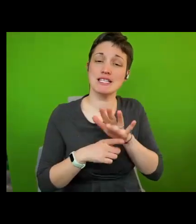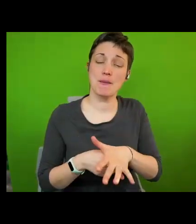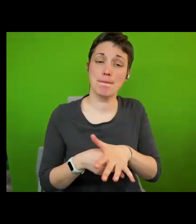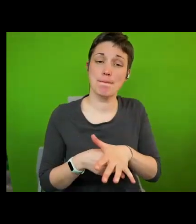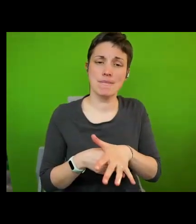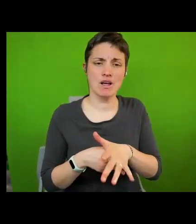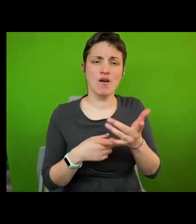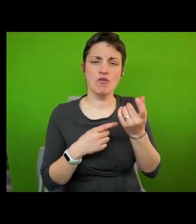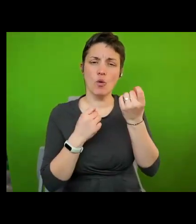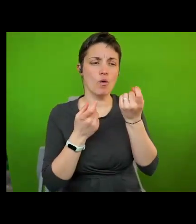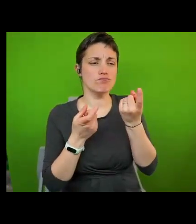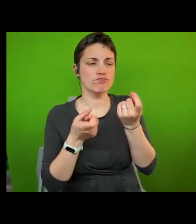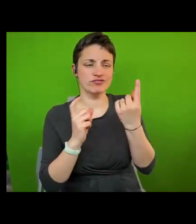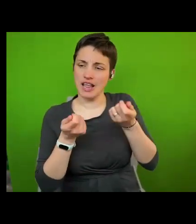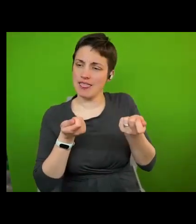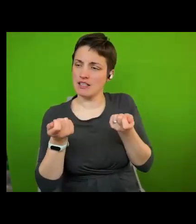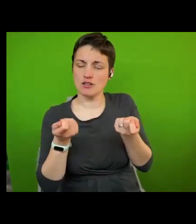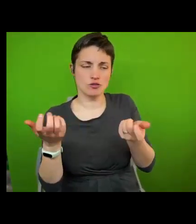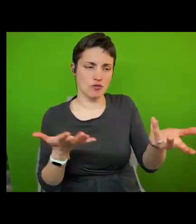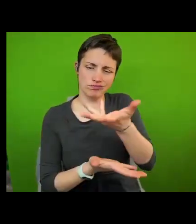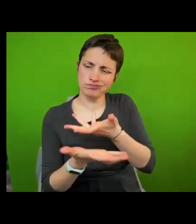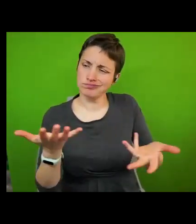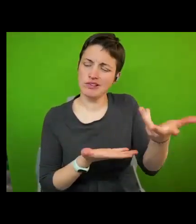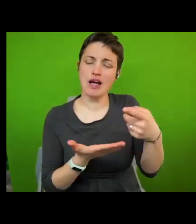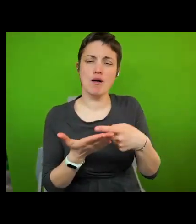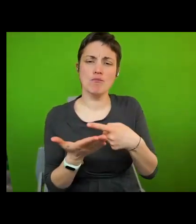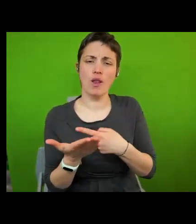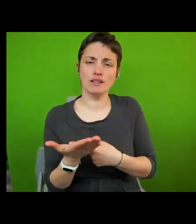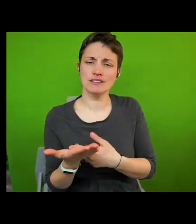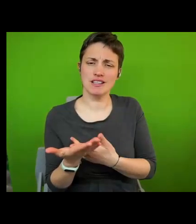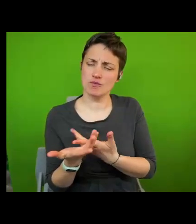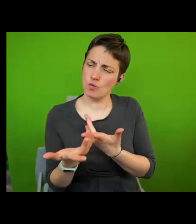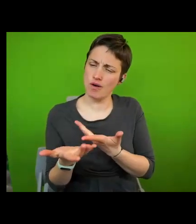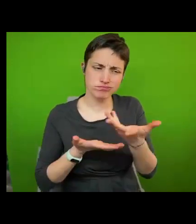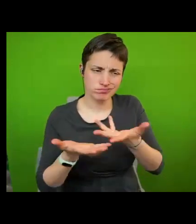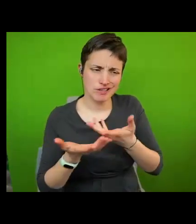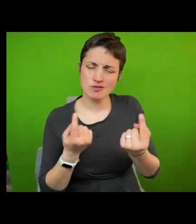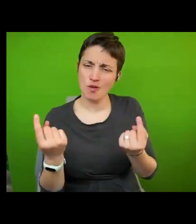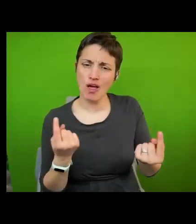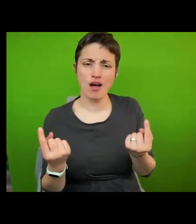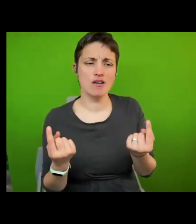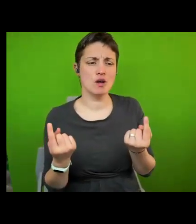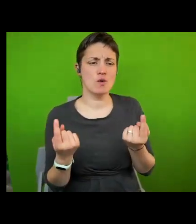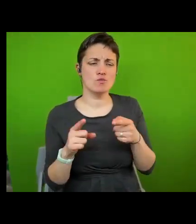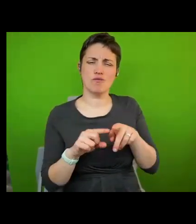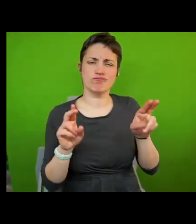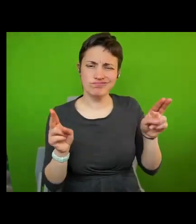ideas and improve policies in the fight against racism discrimination xenophobia and exclusion